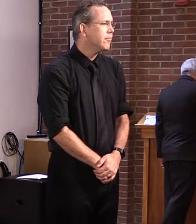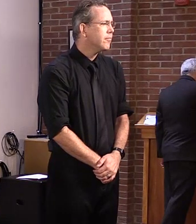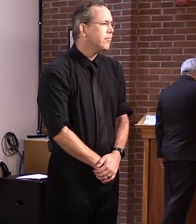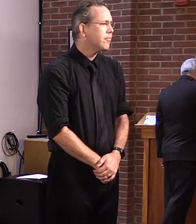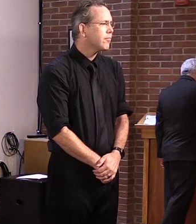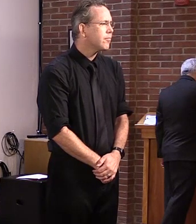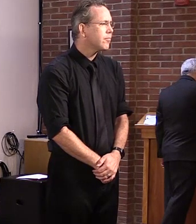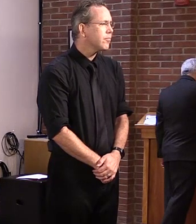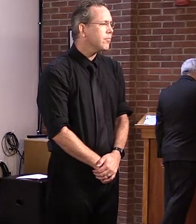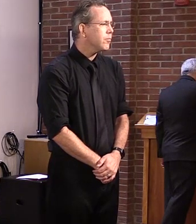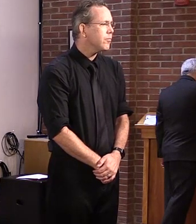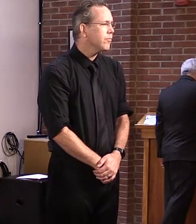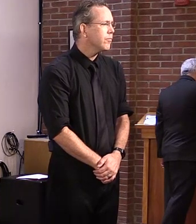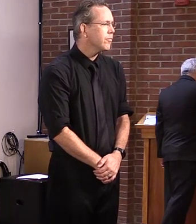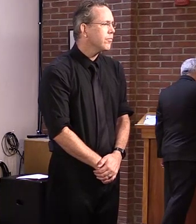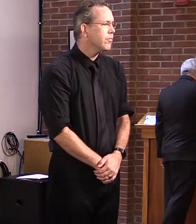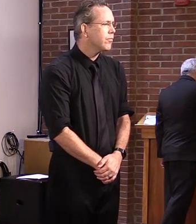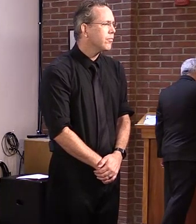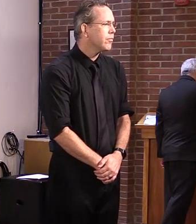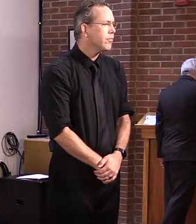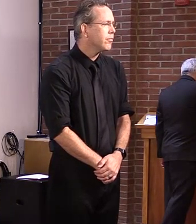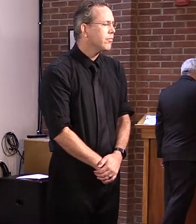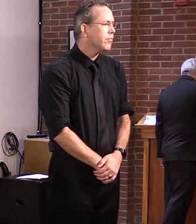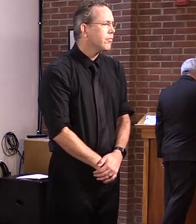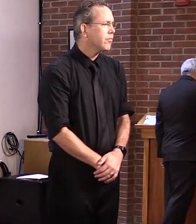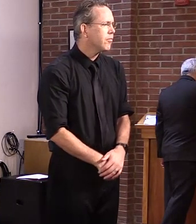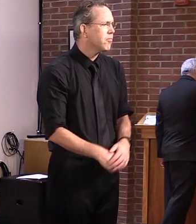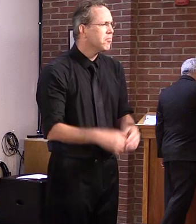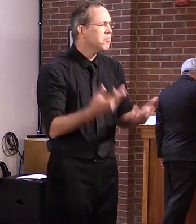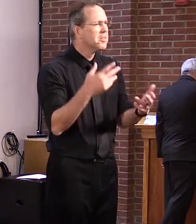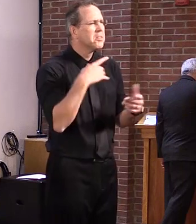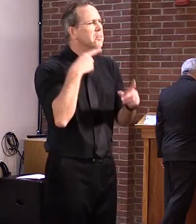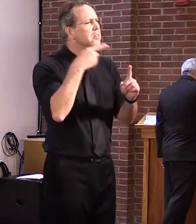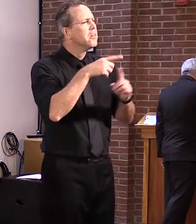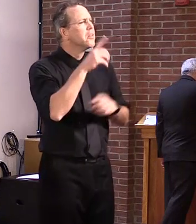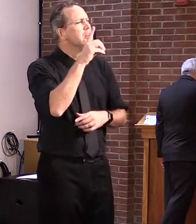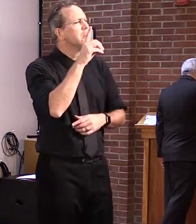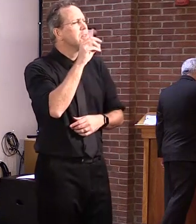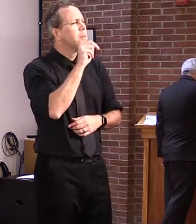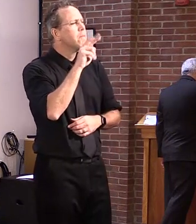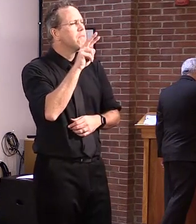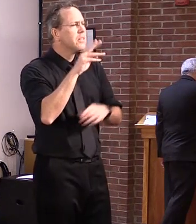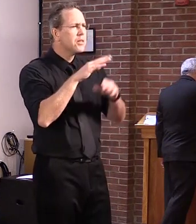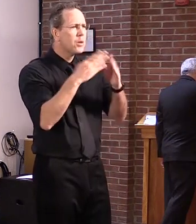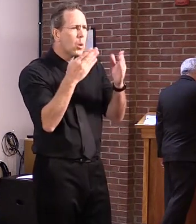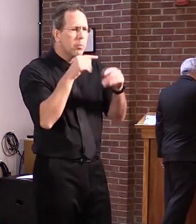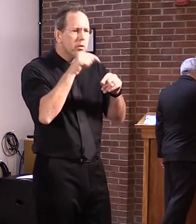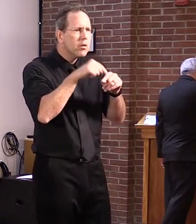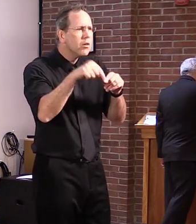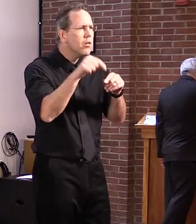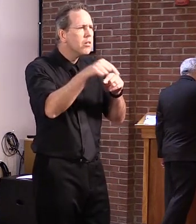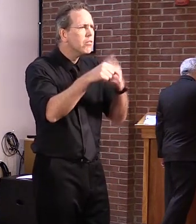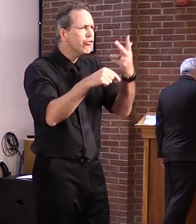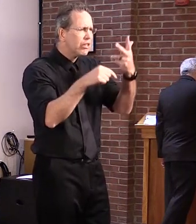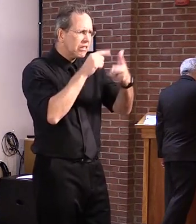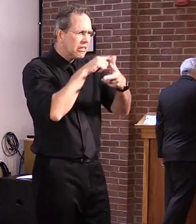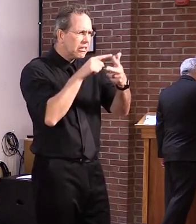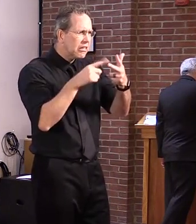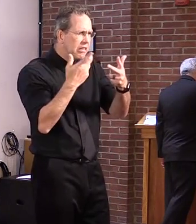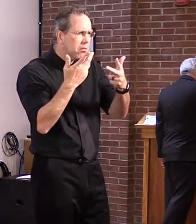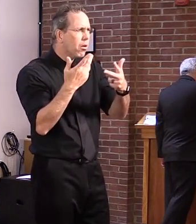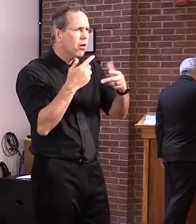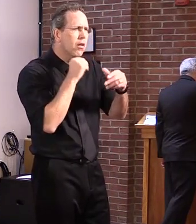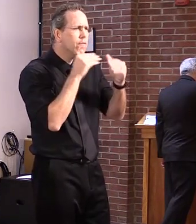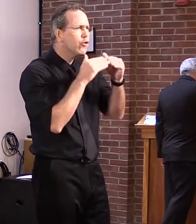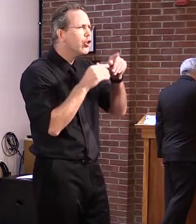can they expect that their rural offices will reopen for in-person visits again so that they don't have to try to make that